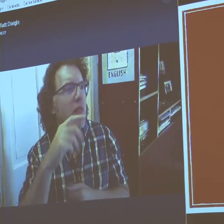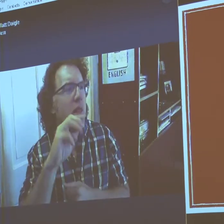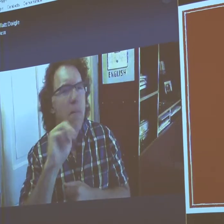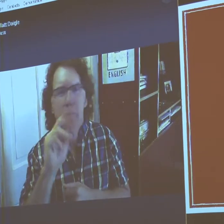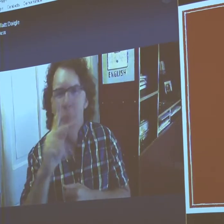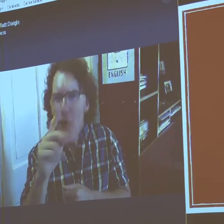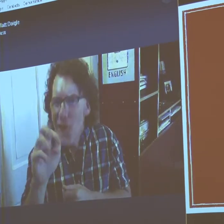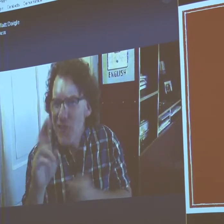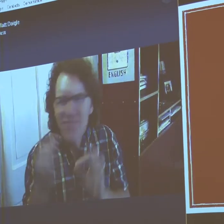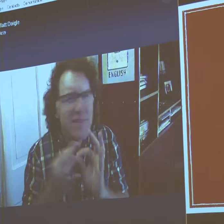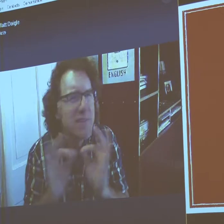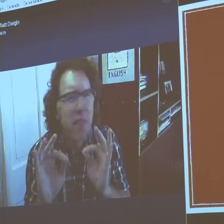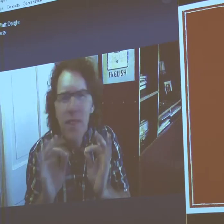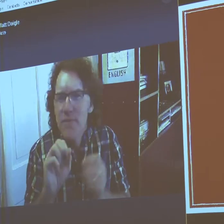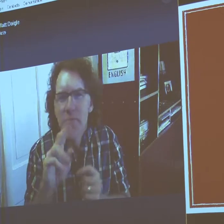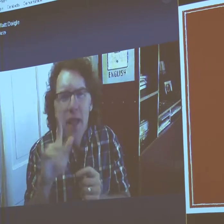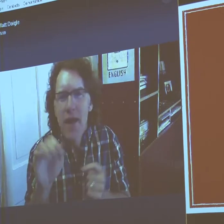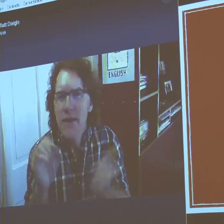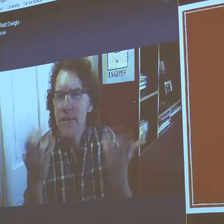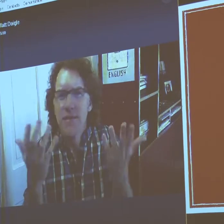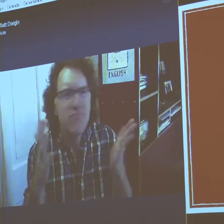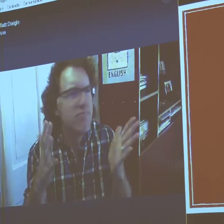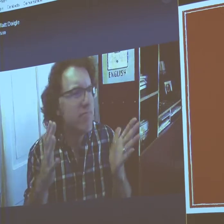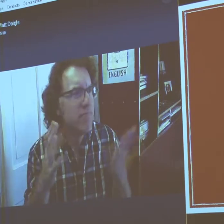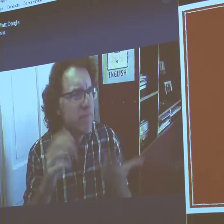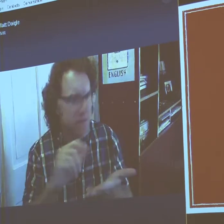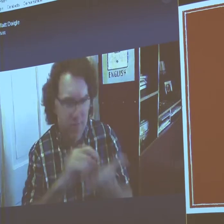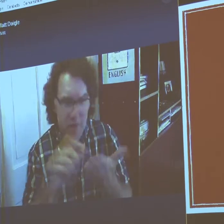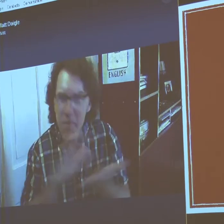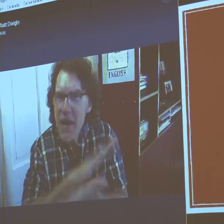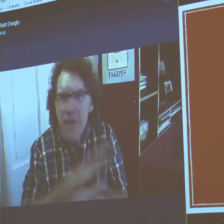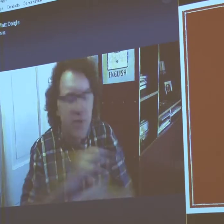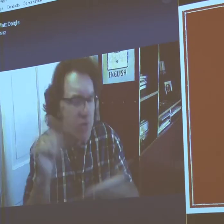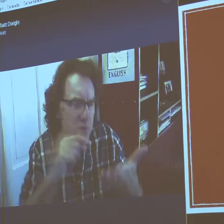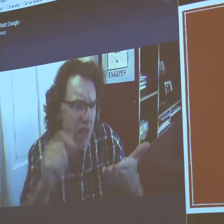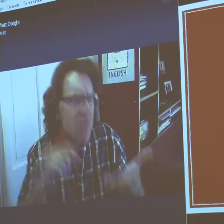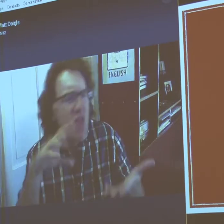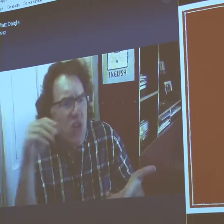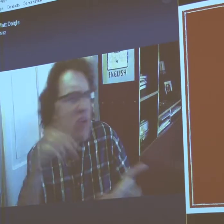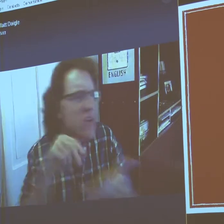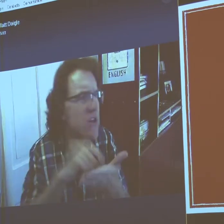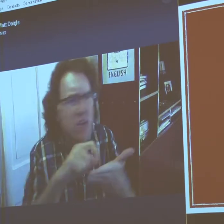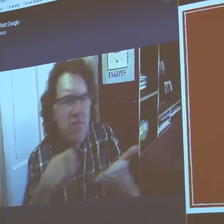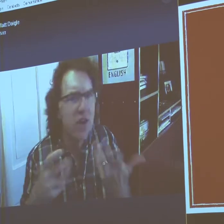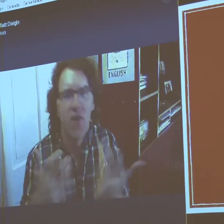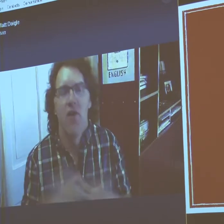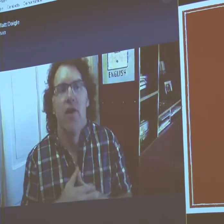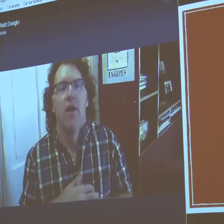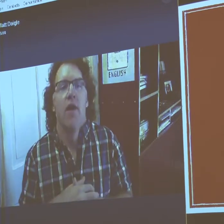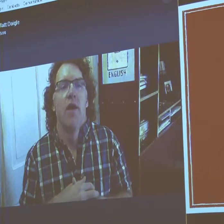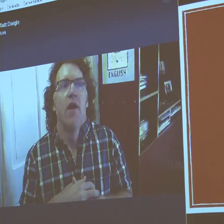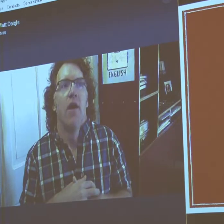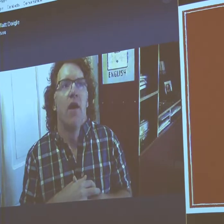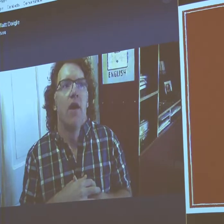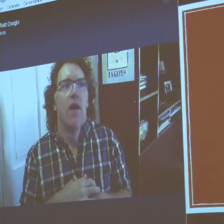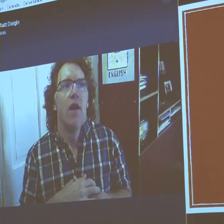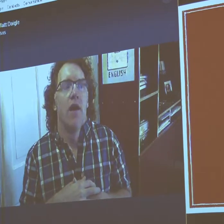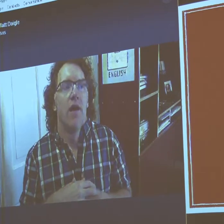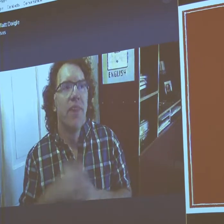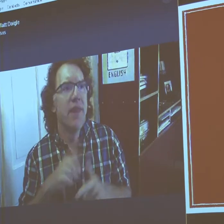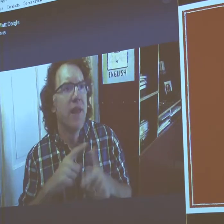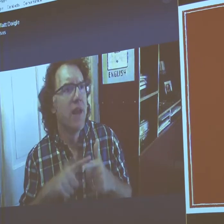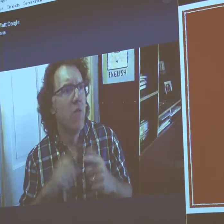or a pen or marker. Something very simple. Whatever supplies I had on hand. And I just taught myself.